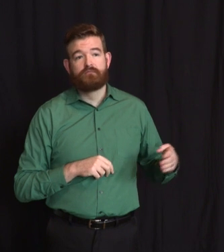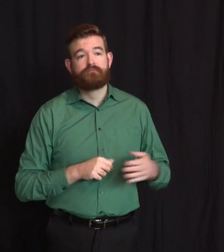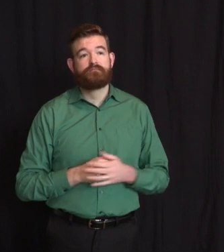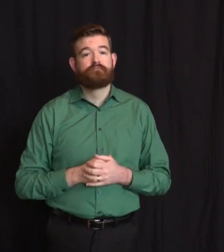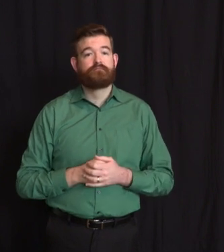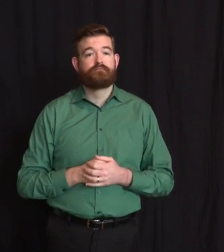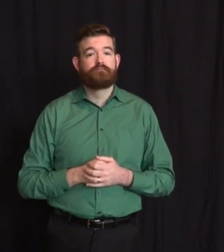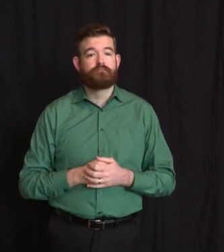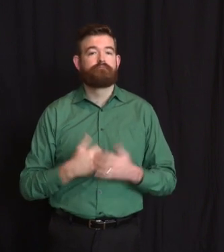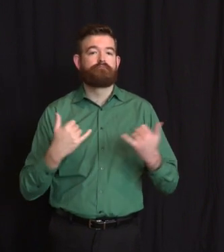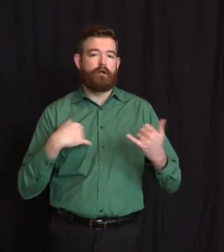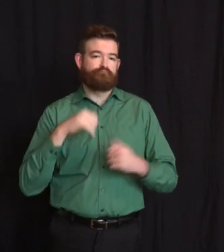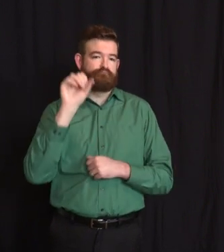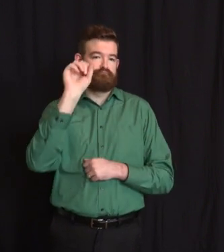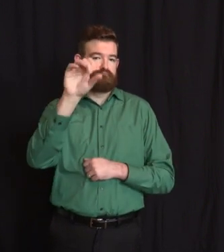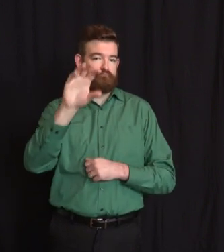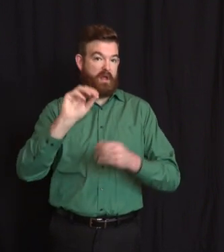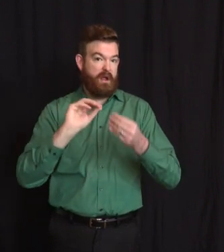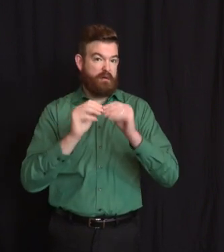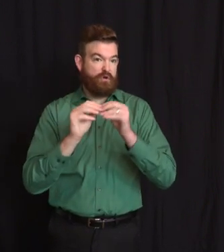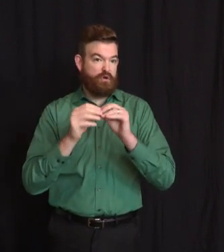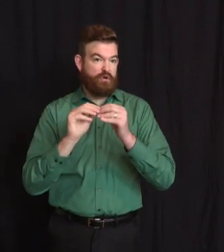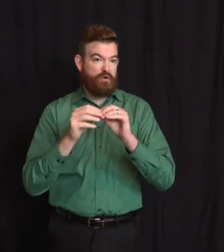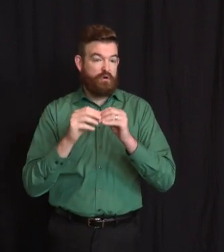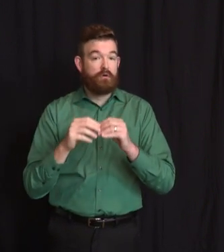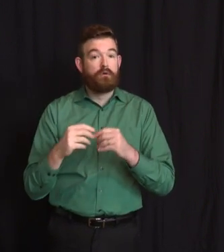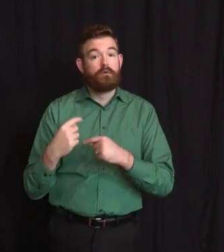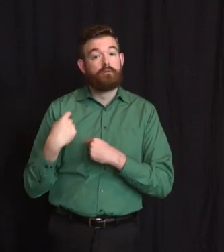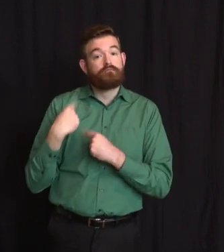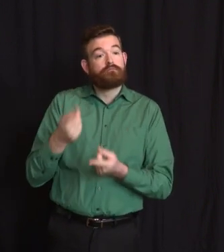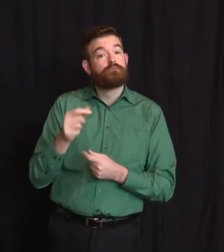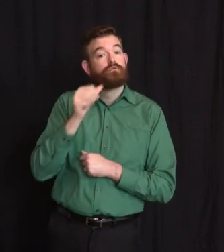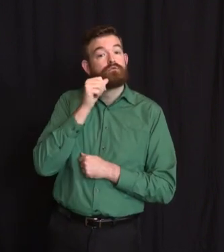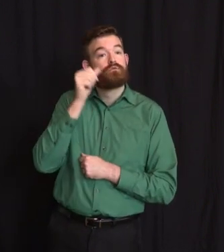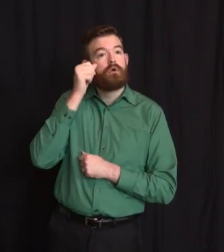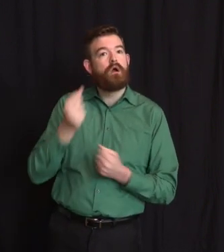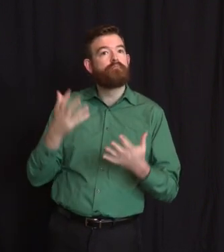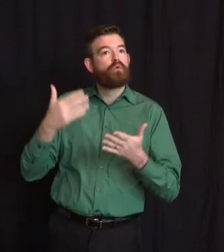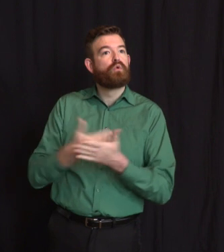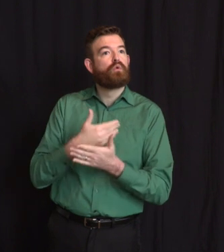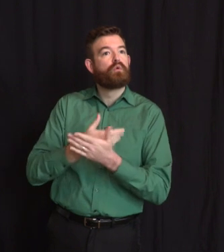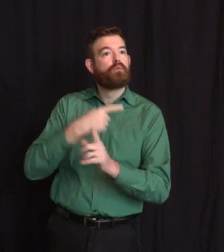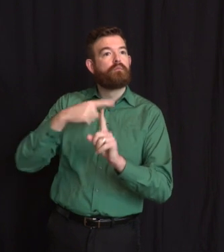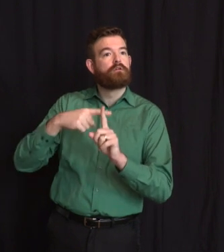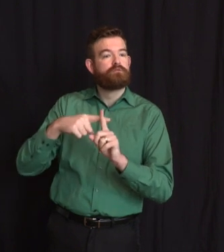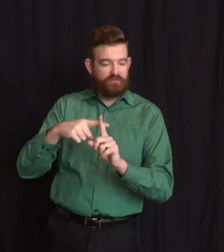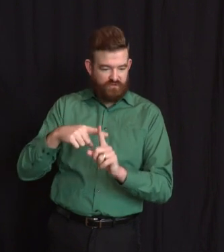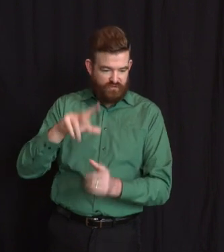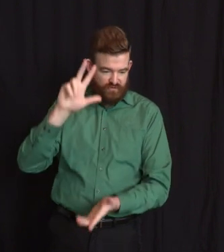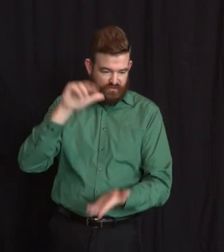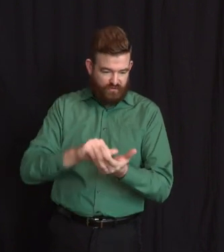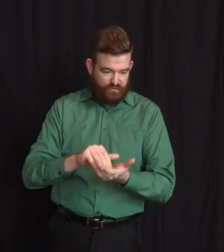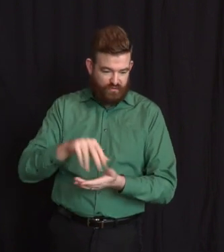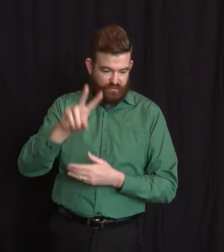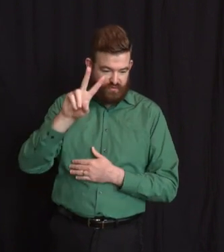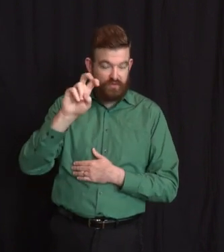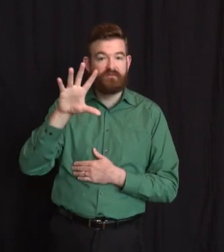are reporting today 3,250 new positive test results, which brings the cumulative